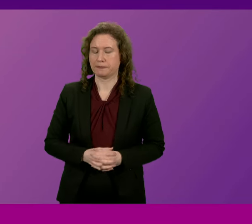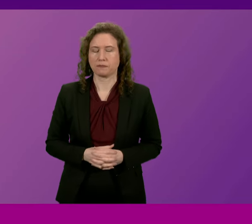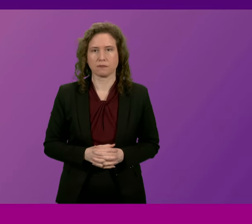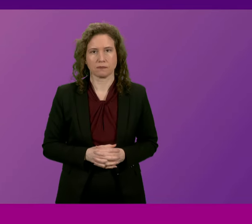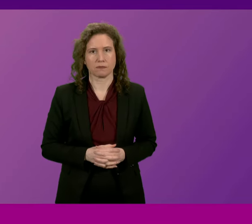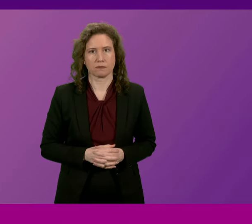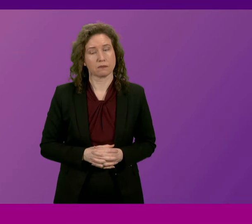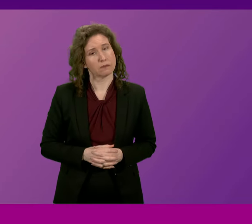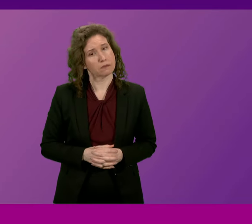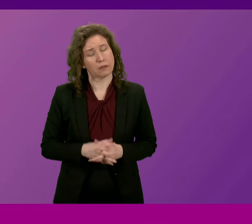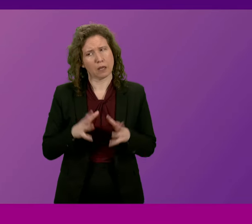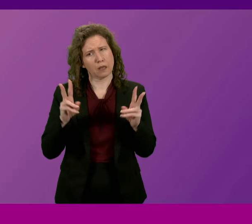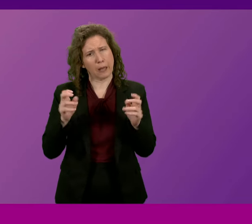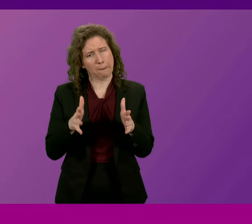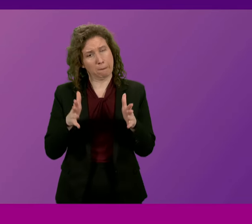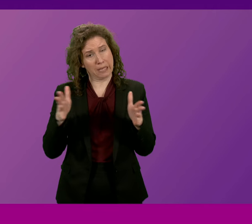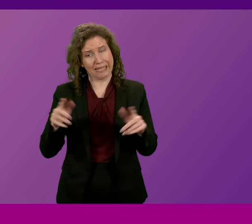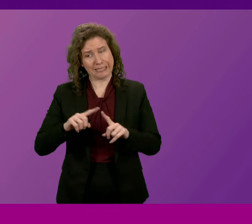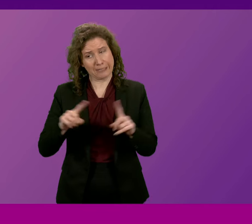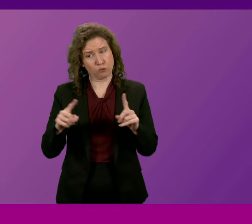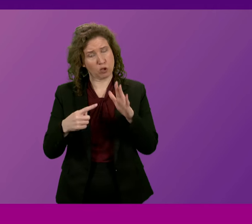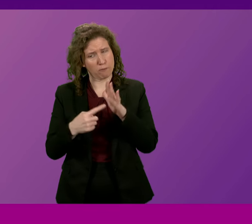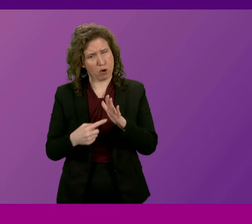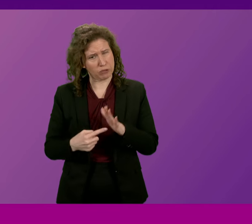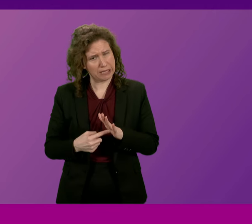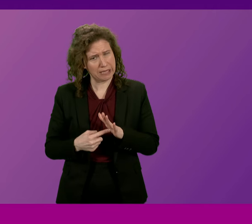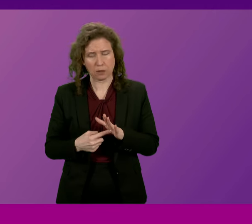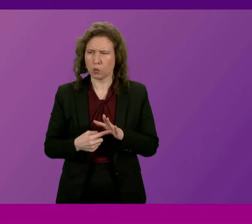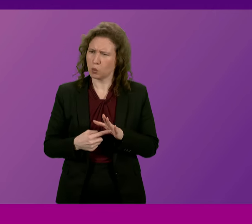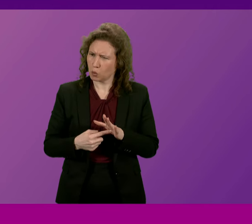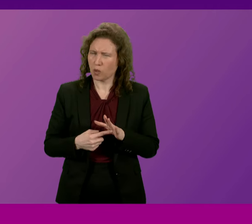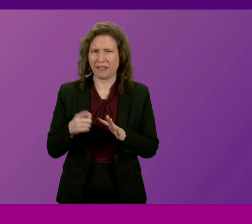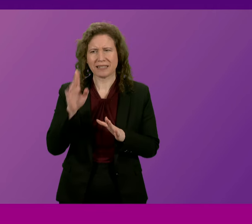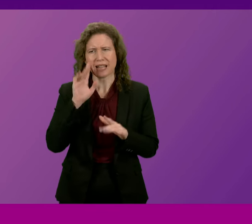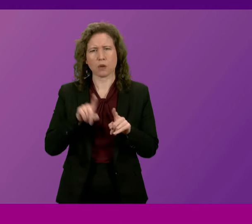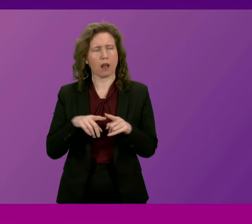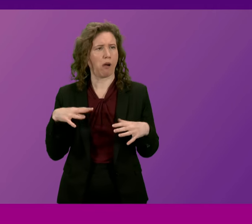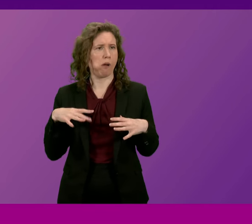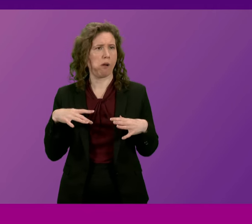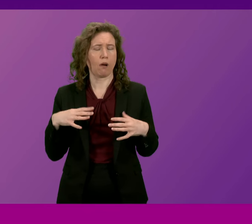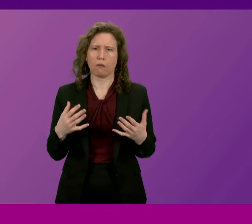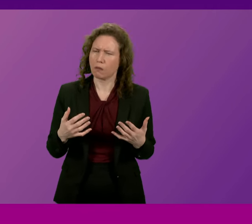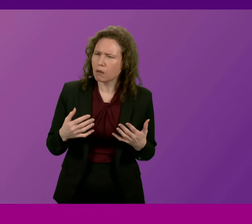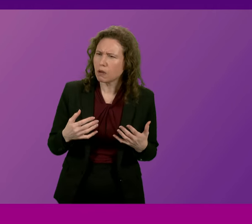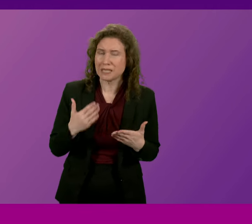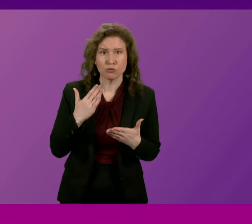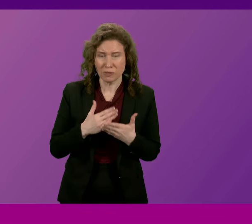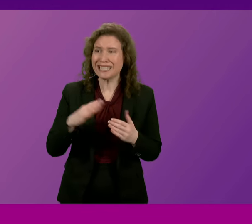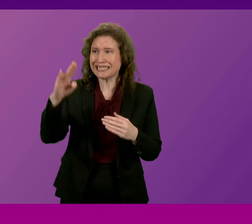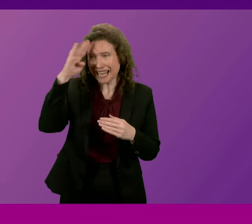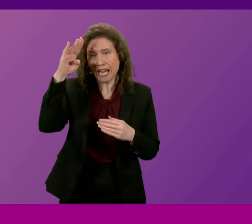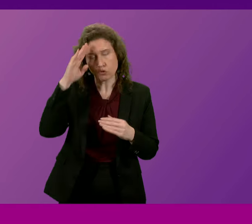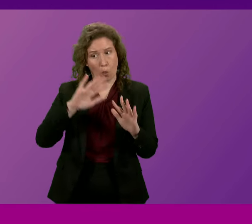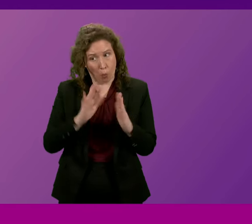Big differences of priority. This sounds like extraordinary complacency at a time of incredible danger for the world.